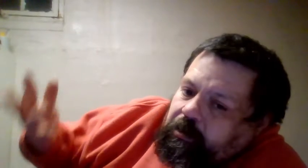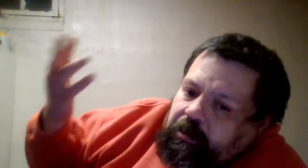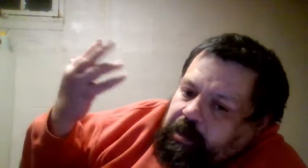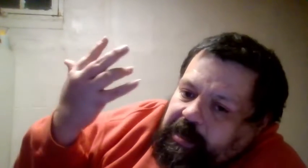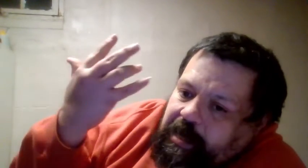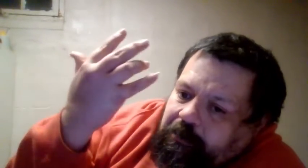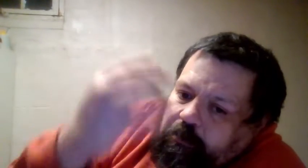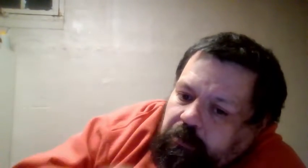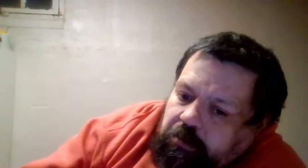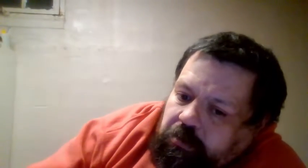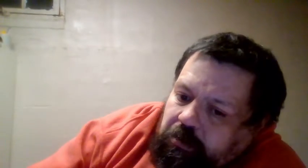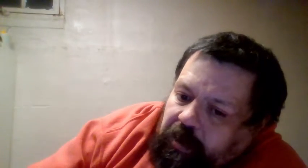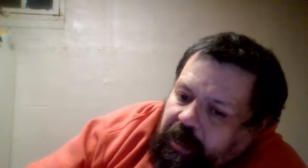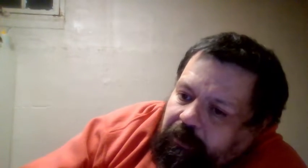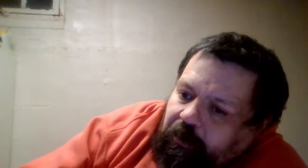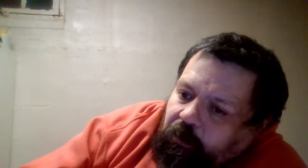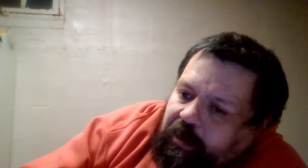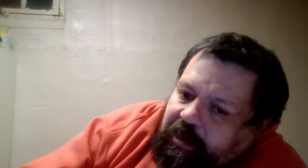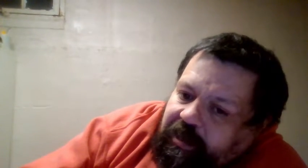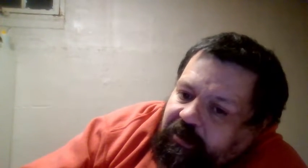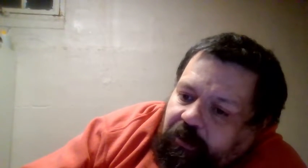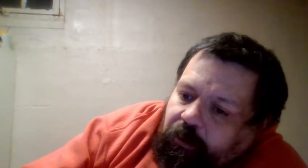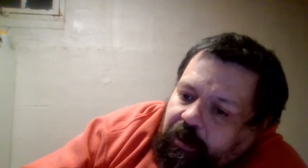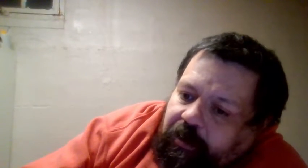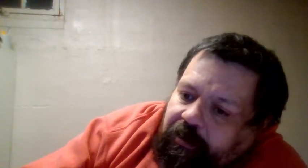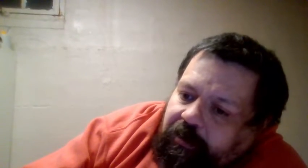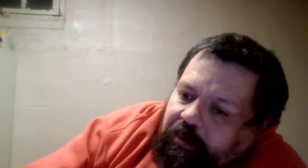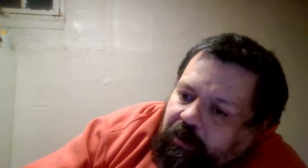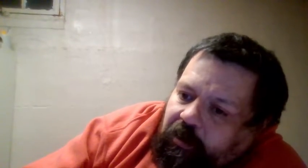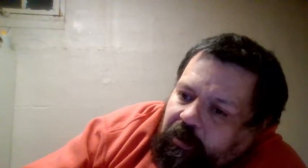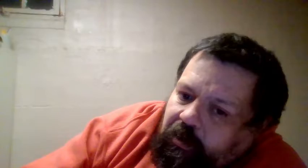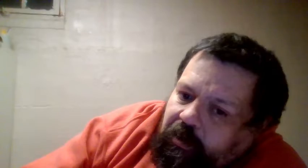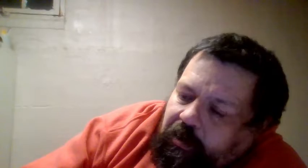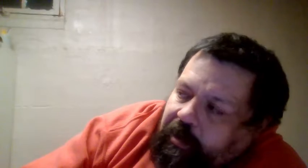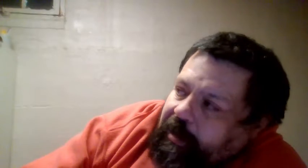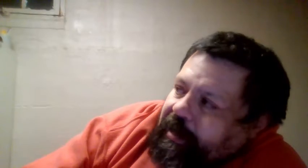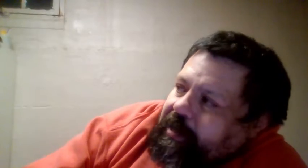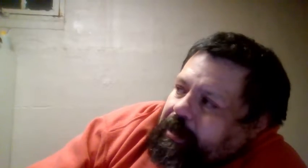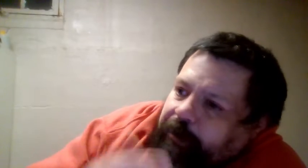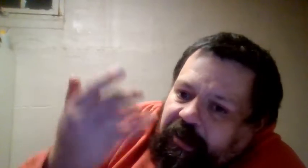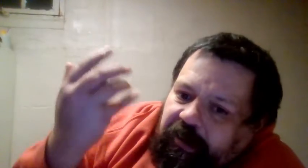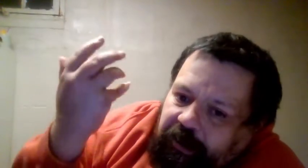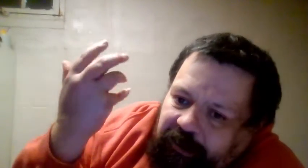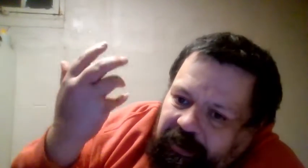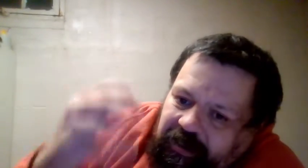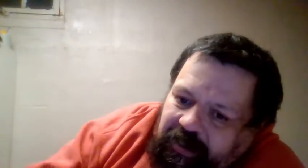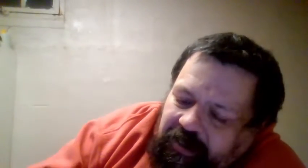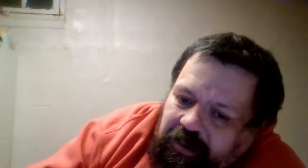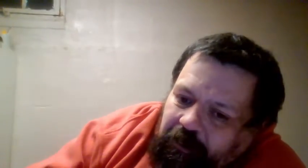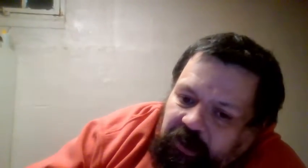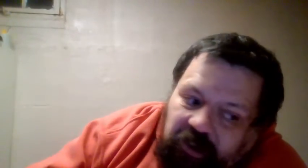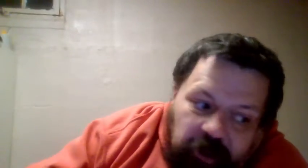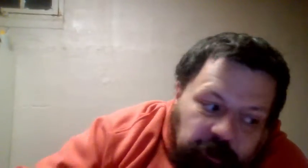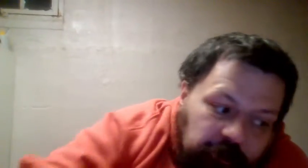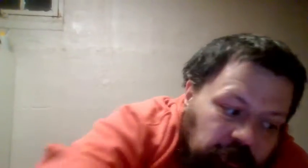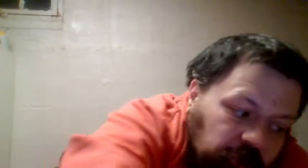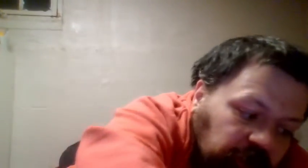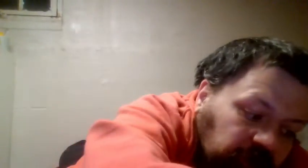And yeah, I don't know what the heck's going on. And I can't make sense of this. I'm sorry, people, but